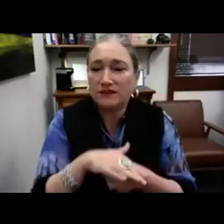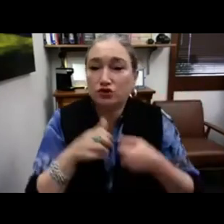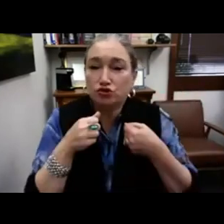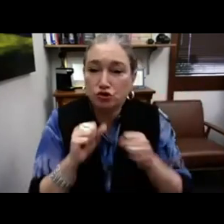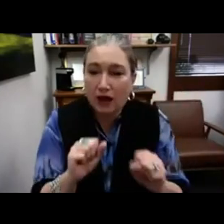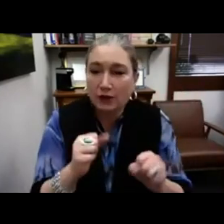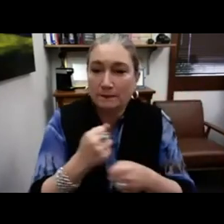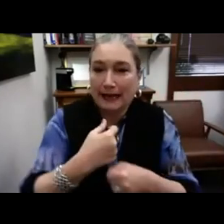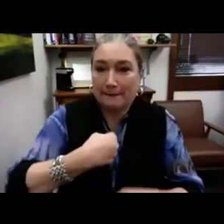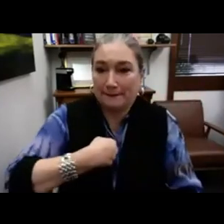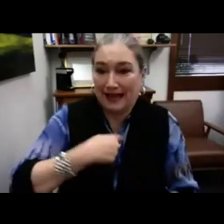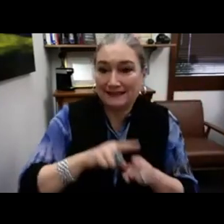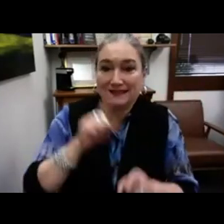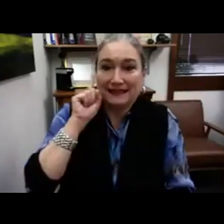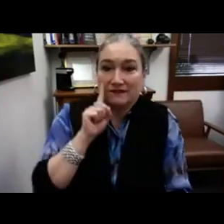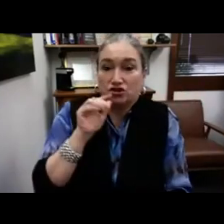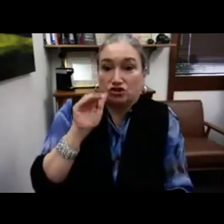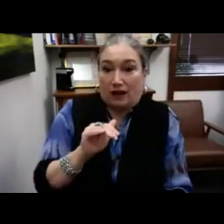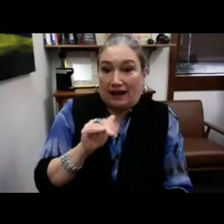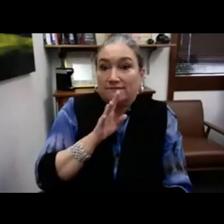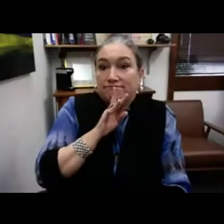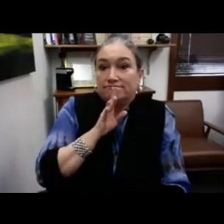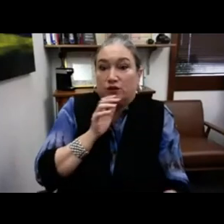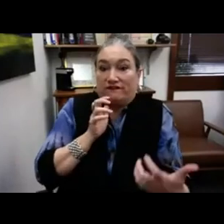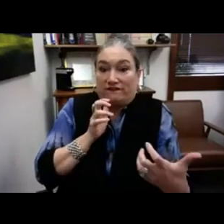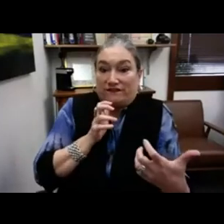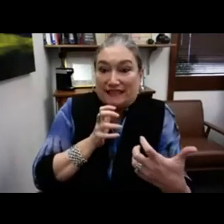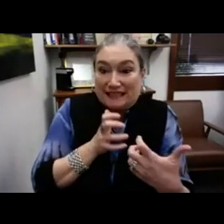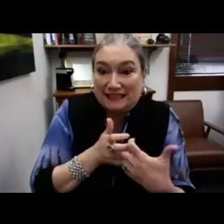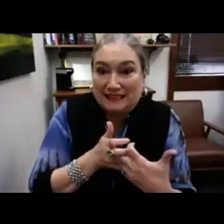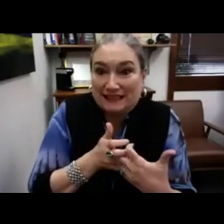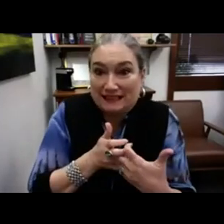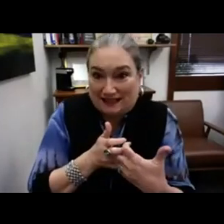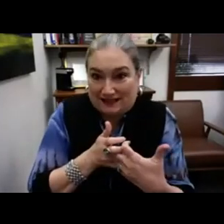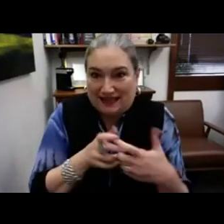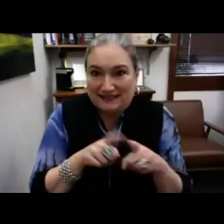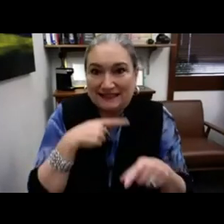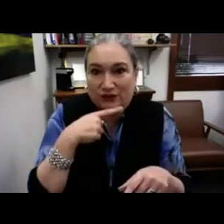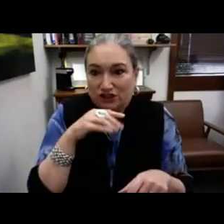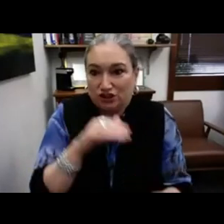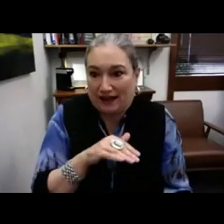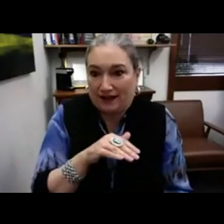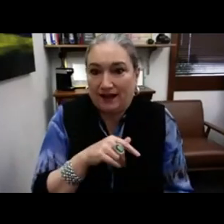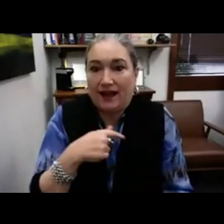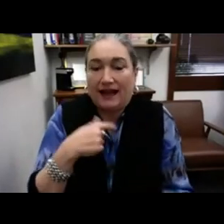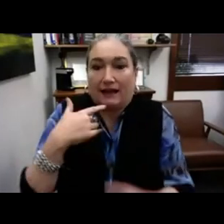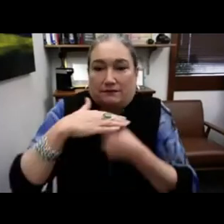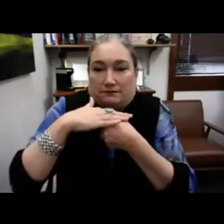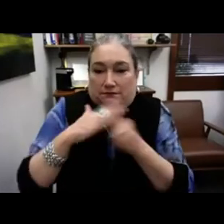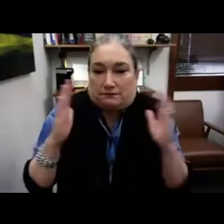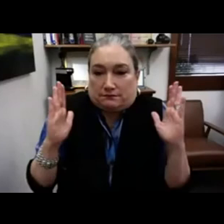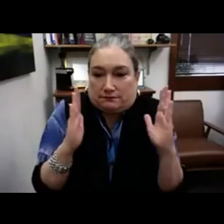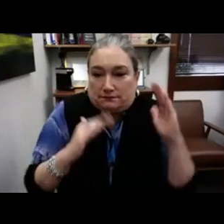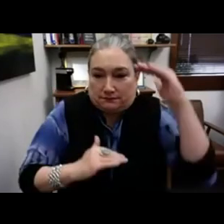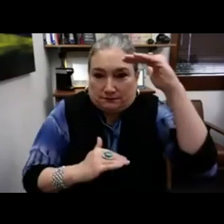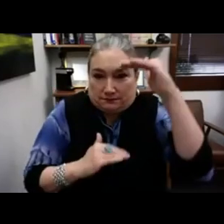Again, you can see there's more boxes here. They're trying to make me the child speak in order to fit in as a